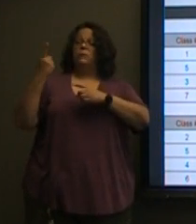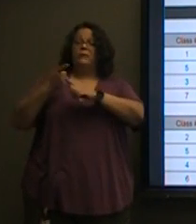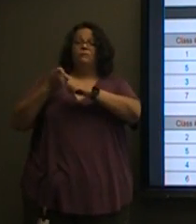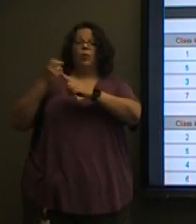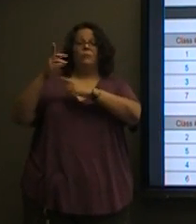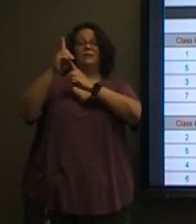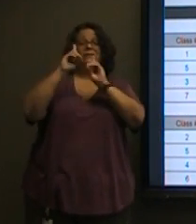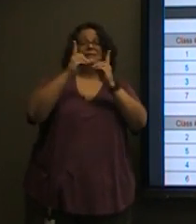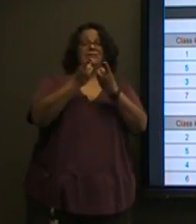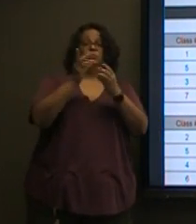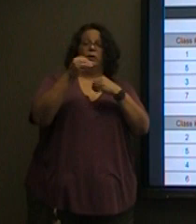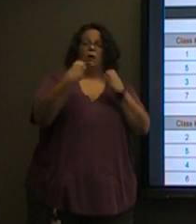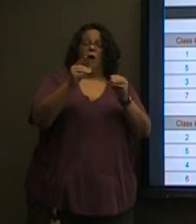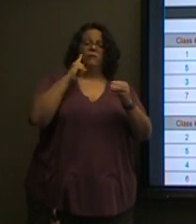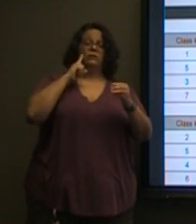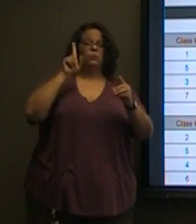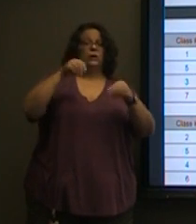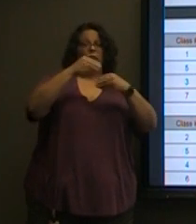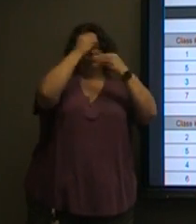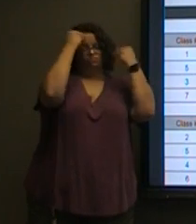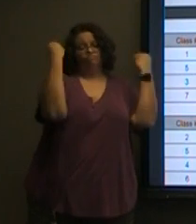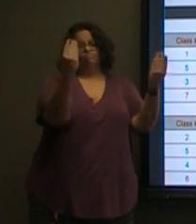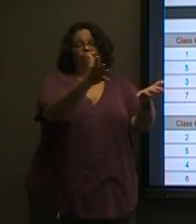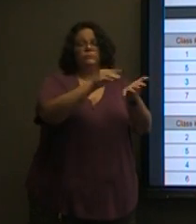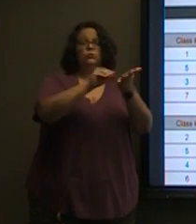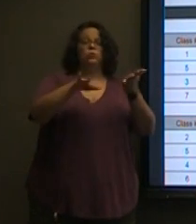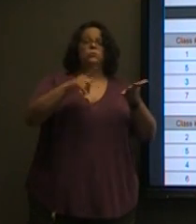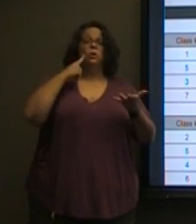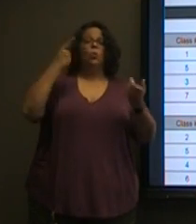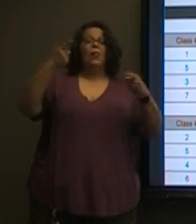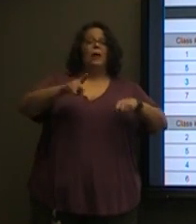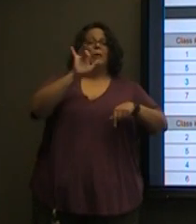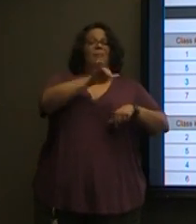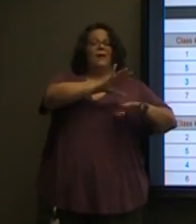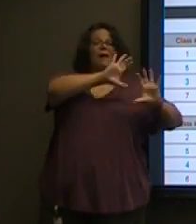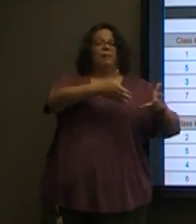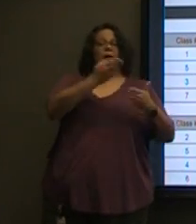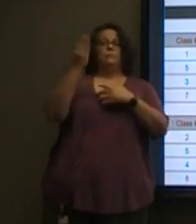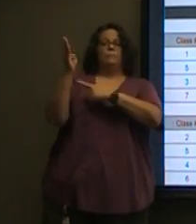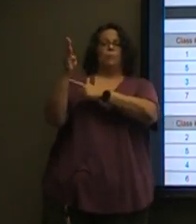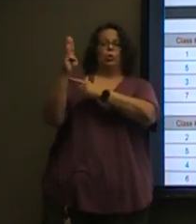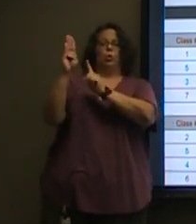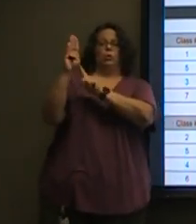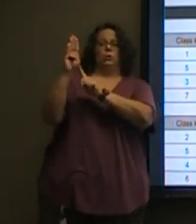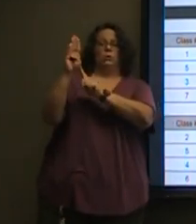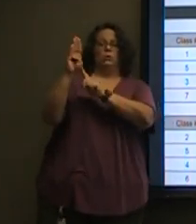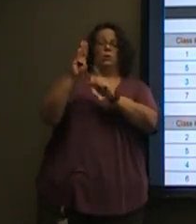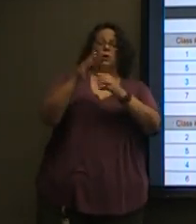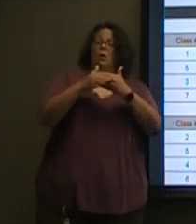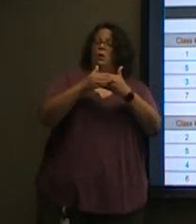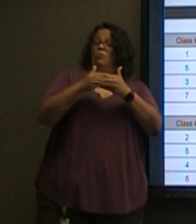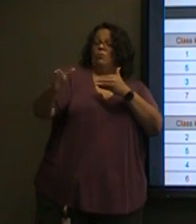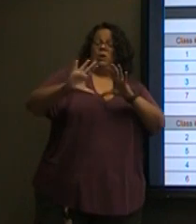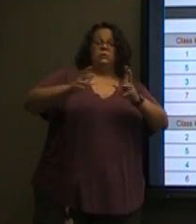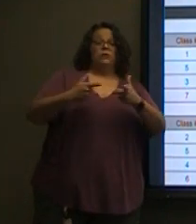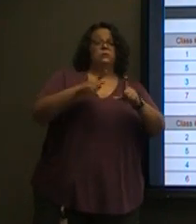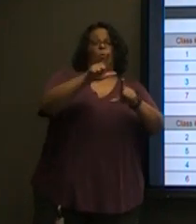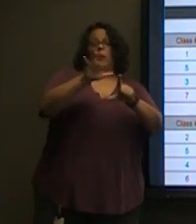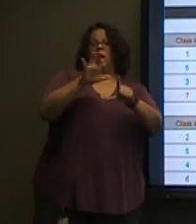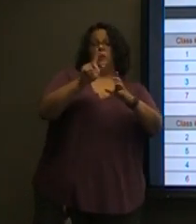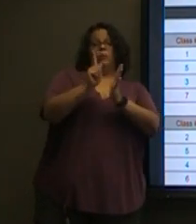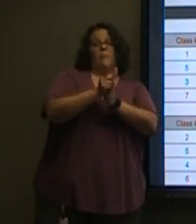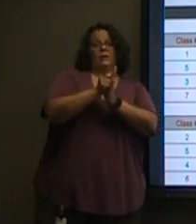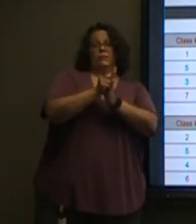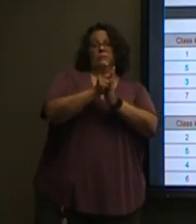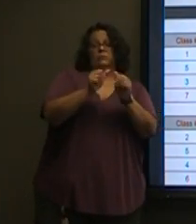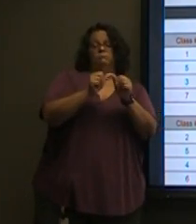students, it's going to happen through that class. All of their other classes are 100 minutes in length. Every single one of them is 100 minutes in